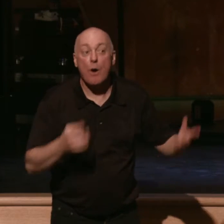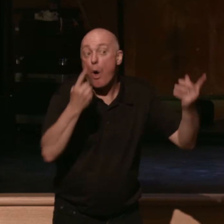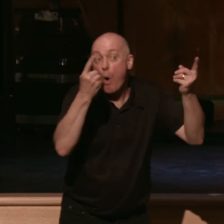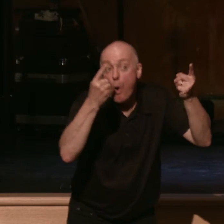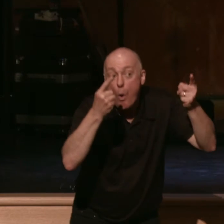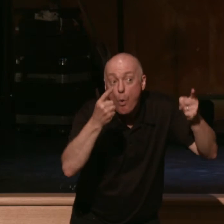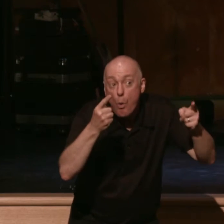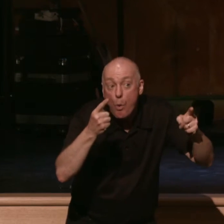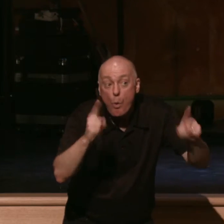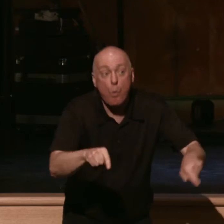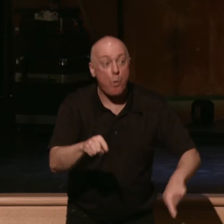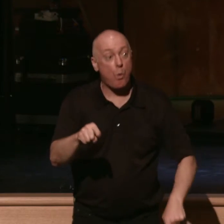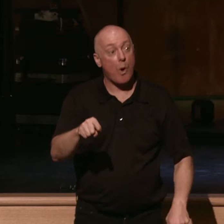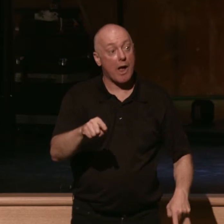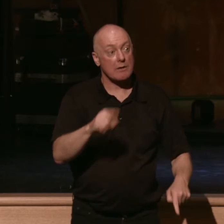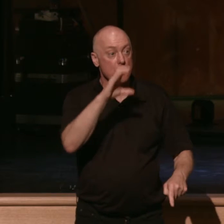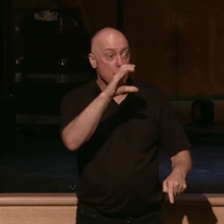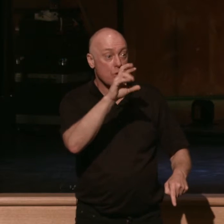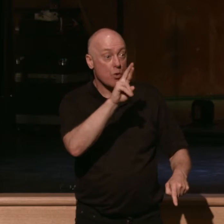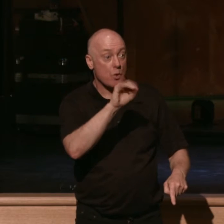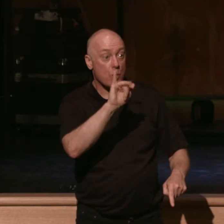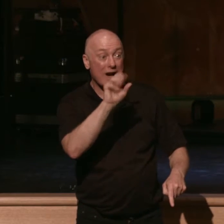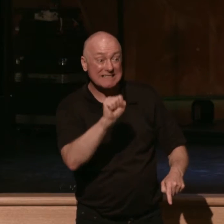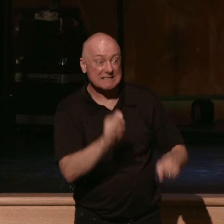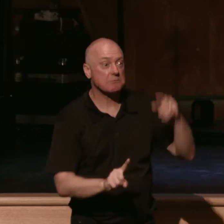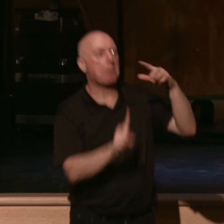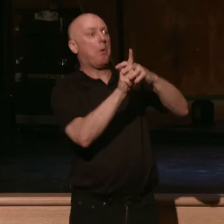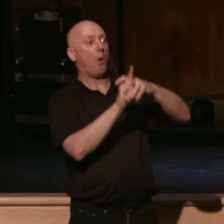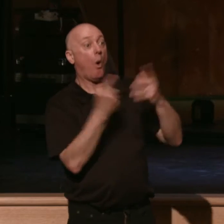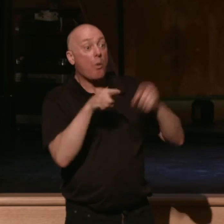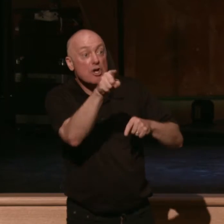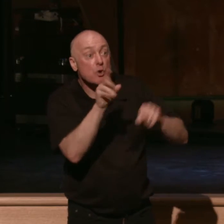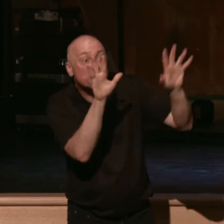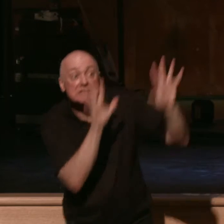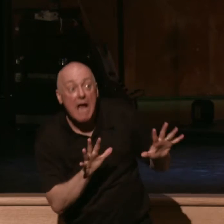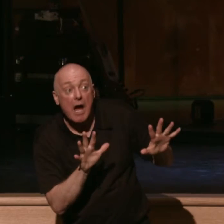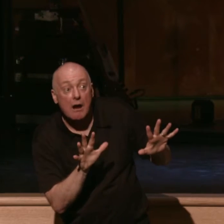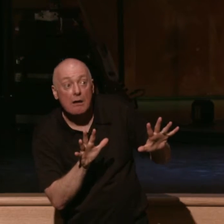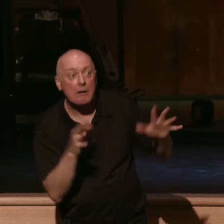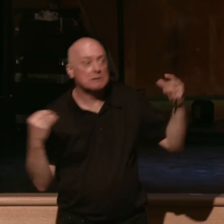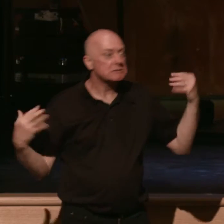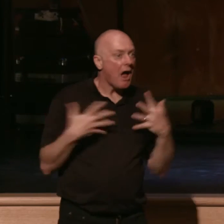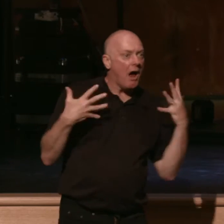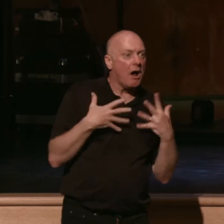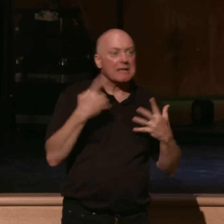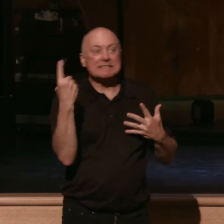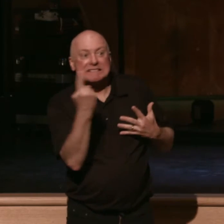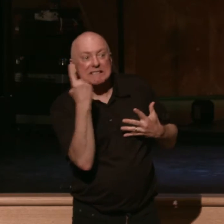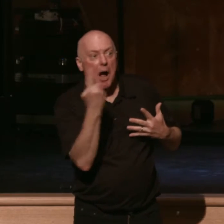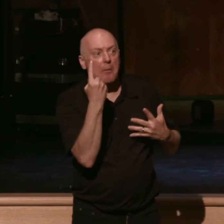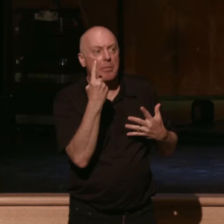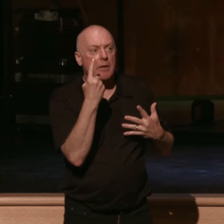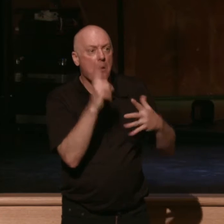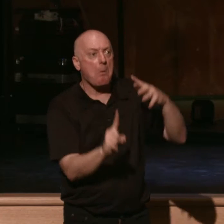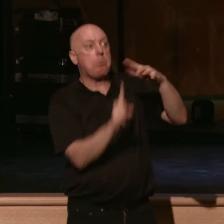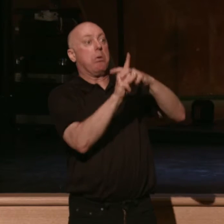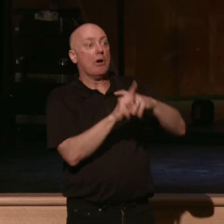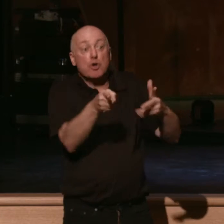when crisis comes, when there's a scary thing that happens in your life, when there's something that comes and you just don't know what to do,